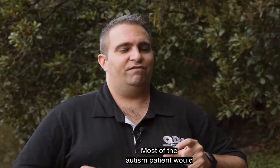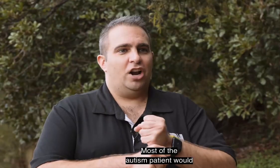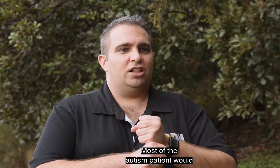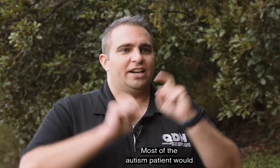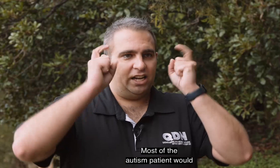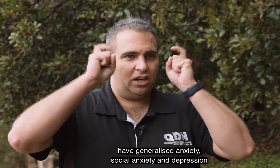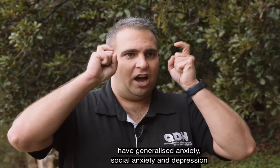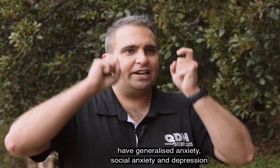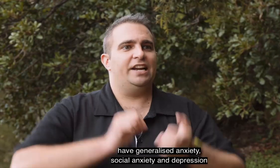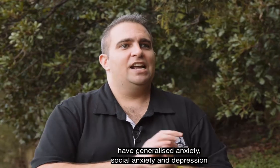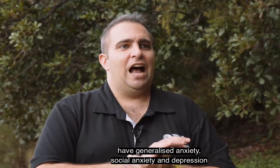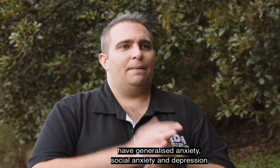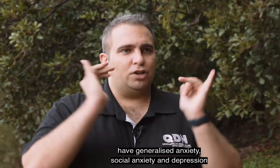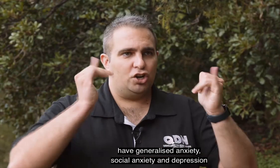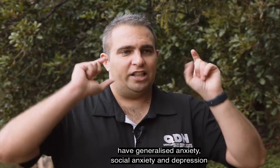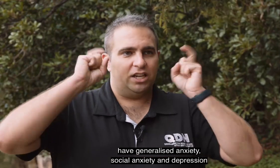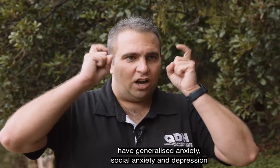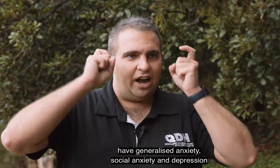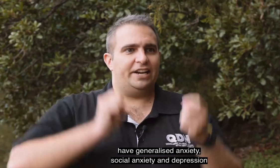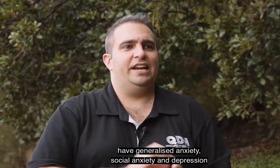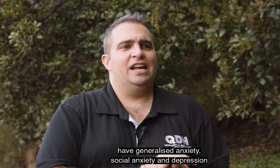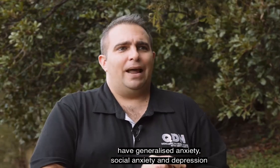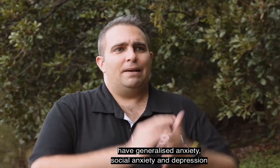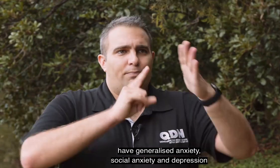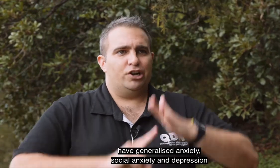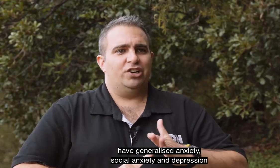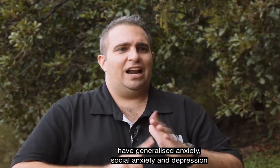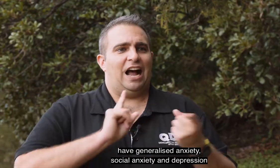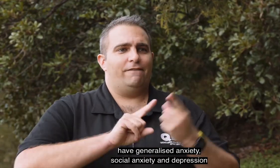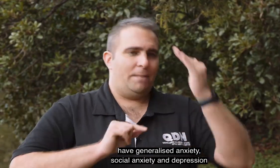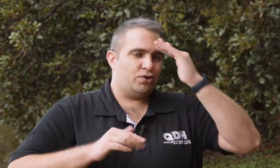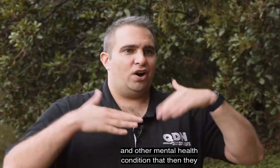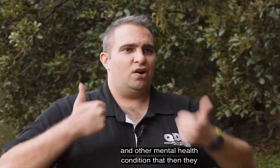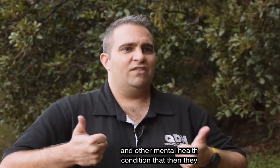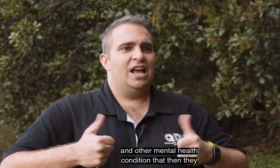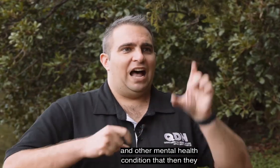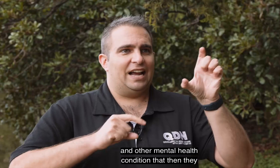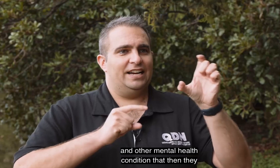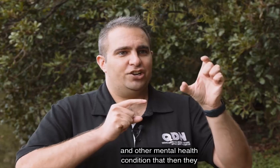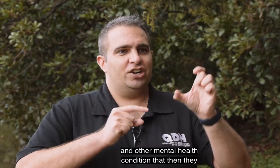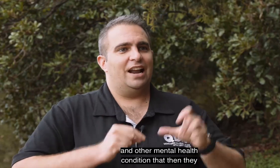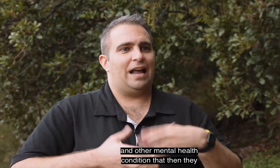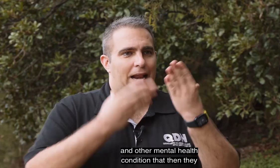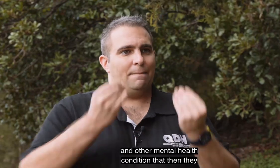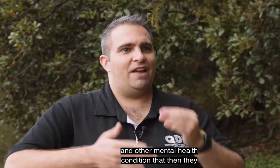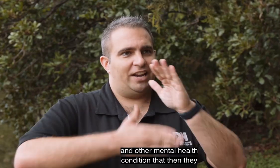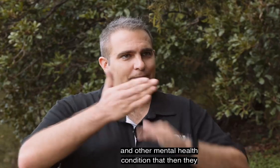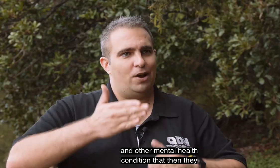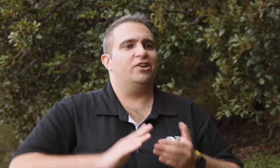generalised anxiety, social anxiety and depression and other mental health conditions that they may have experienced.